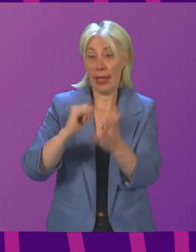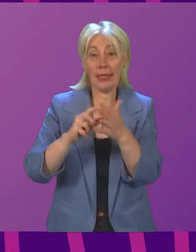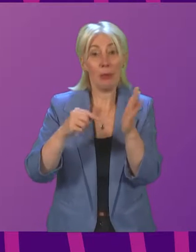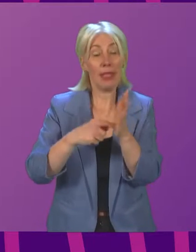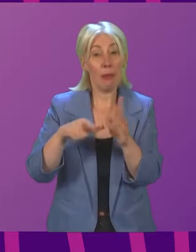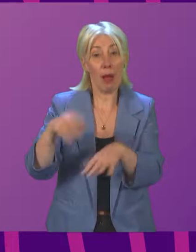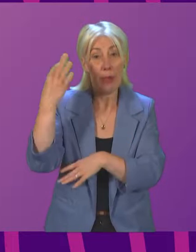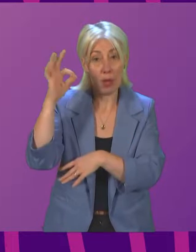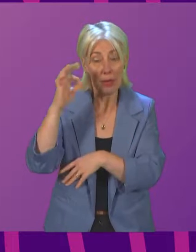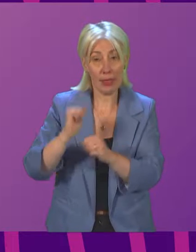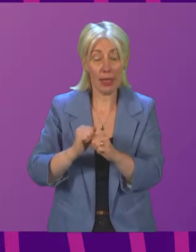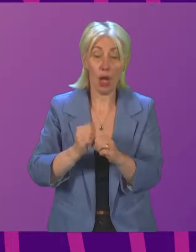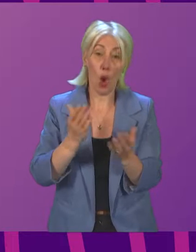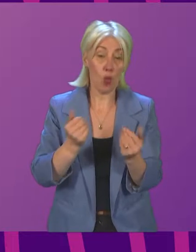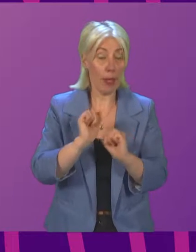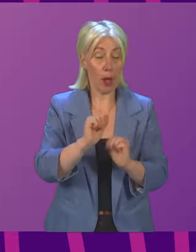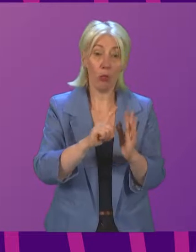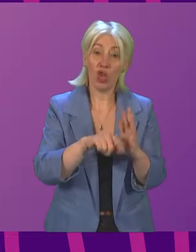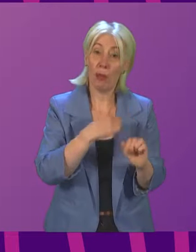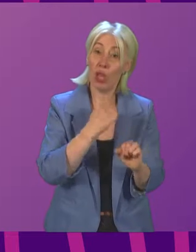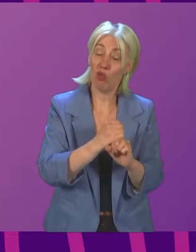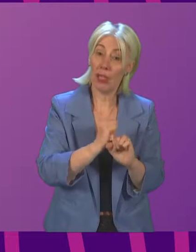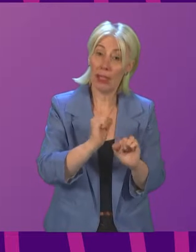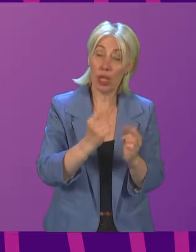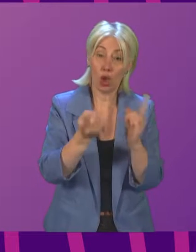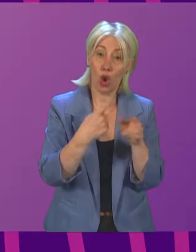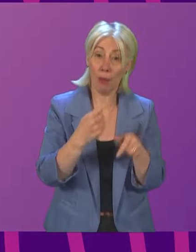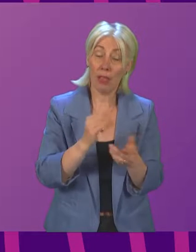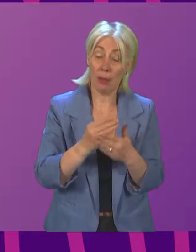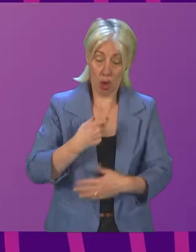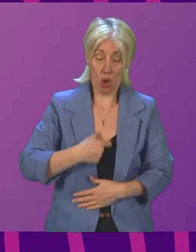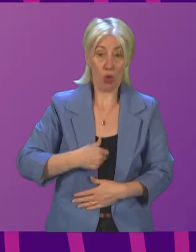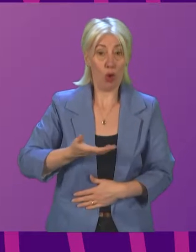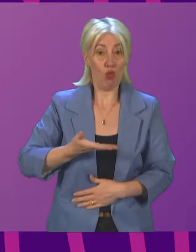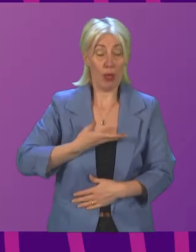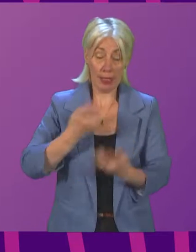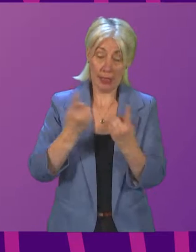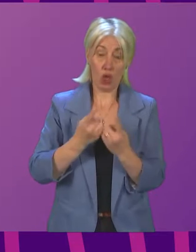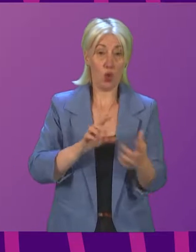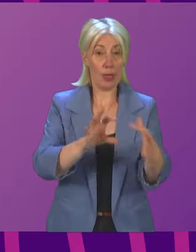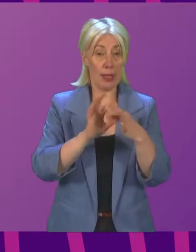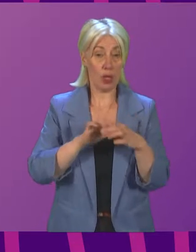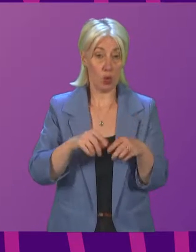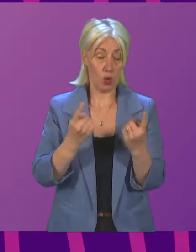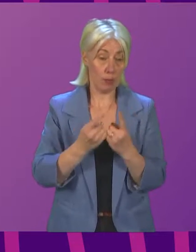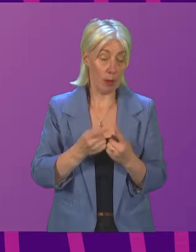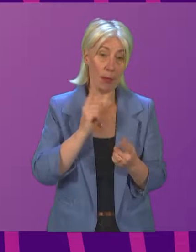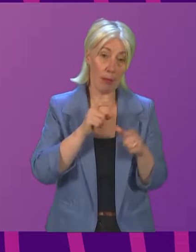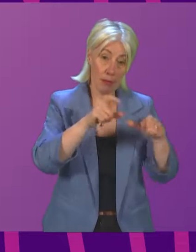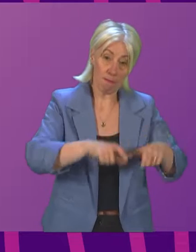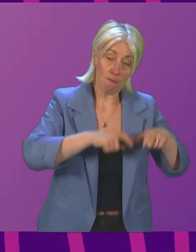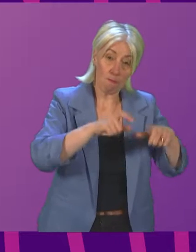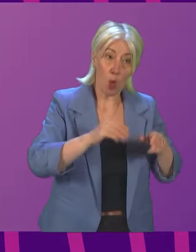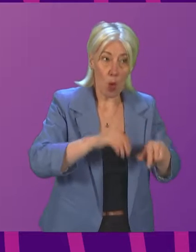I welcomed at that point Jamie Green's comments that there are human rights aspects to this matter, particularly in relation to the length of time people are held on remand.